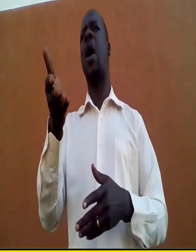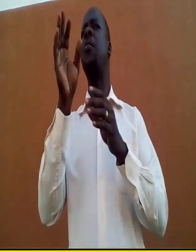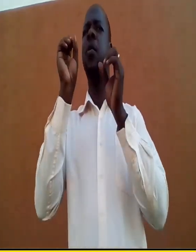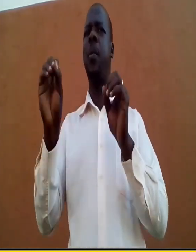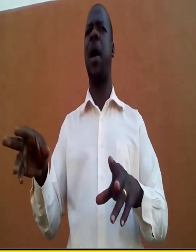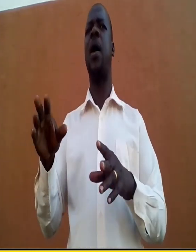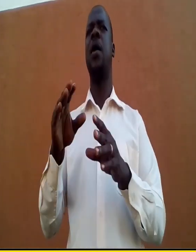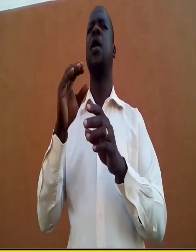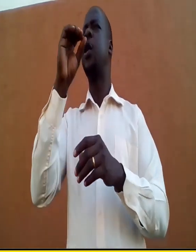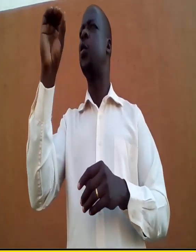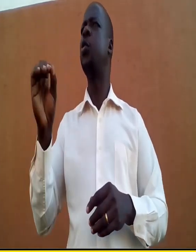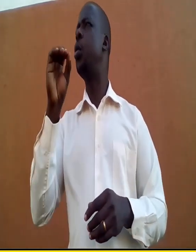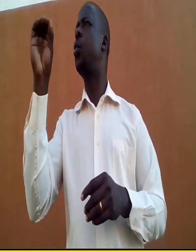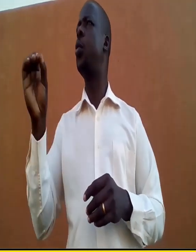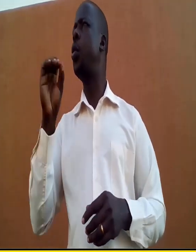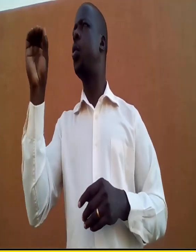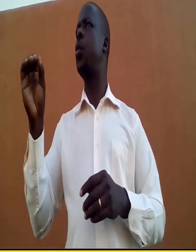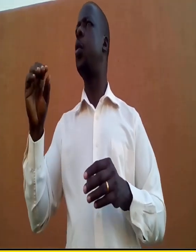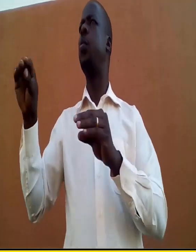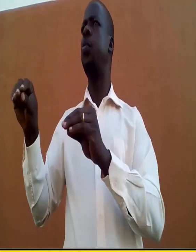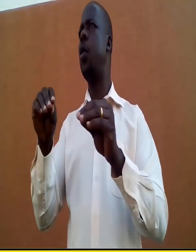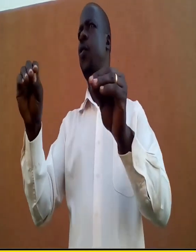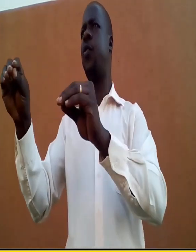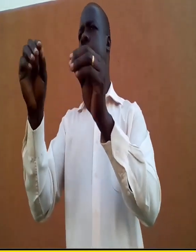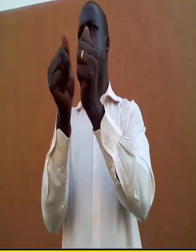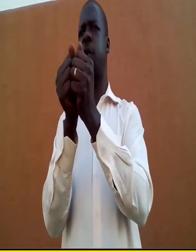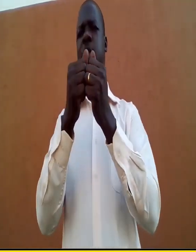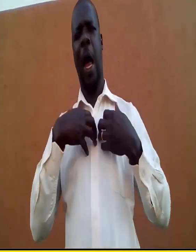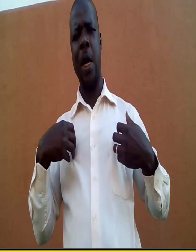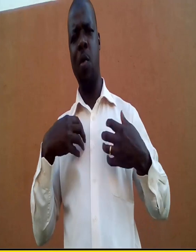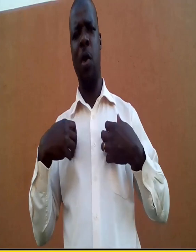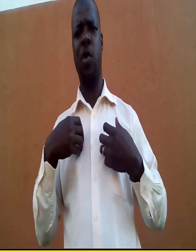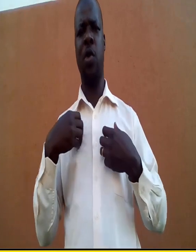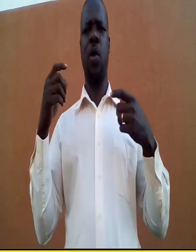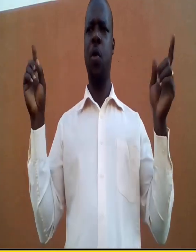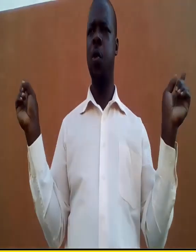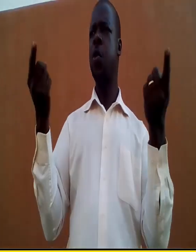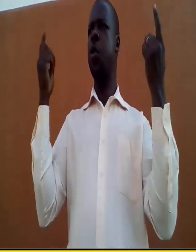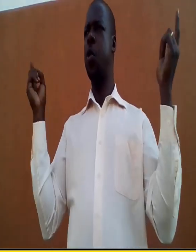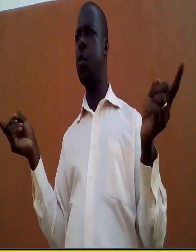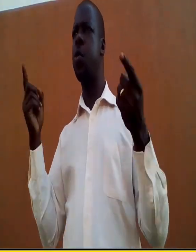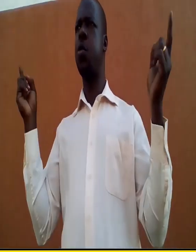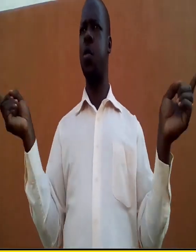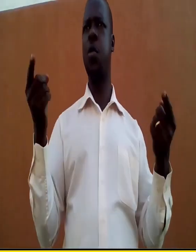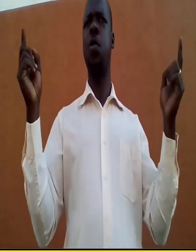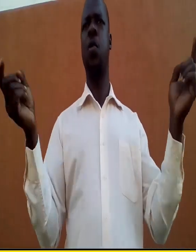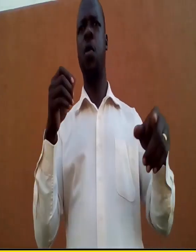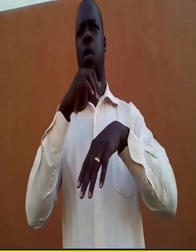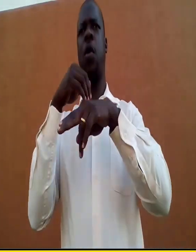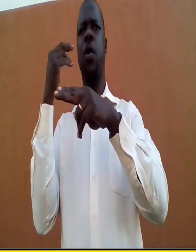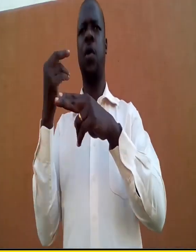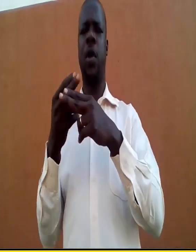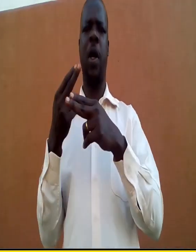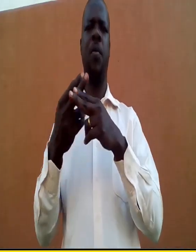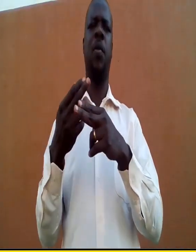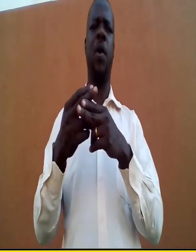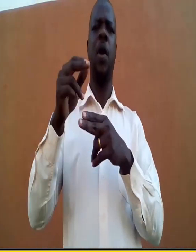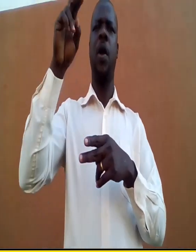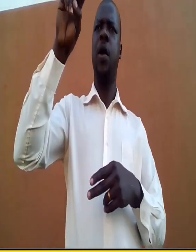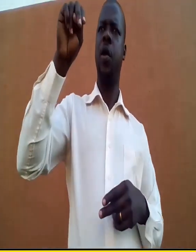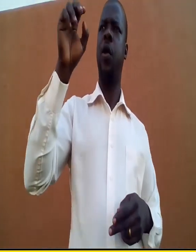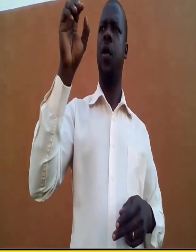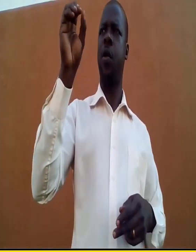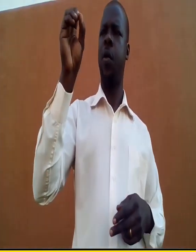land was never had owners. So people would move with their animals from one